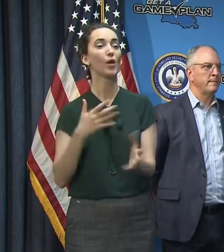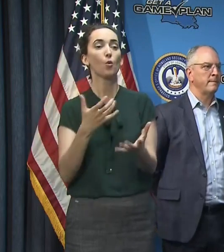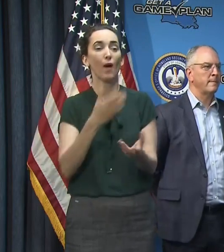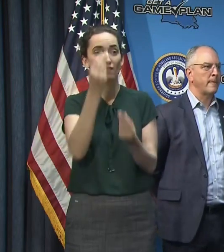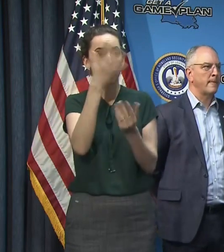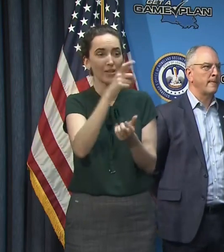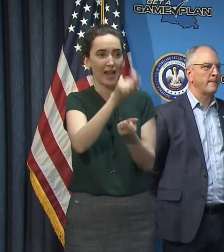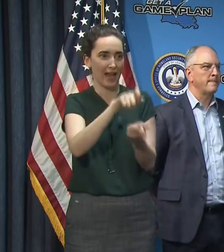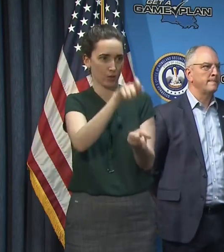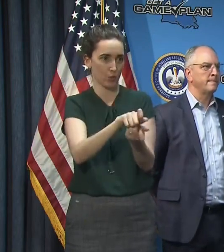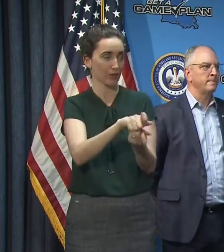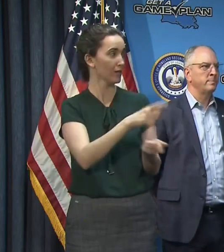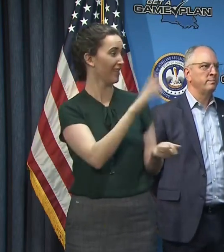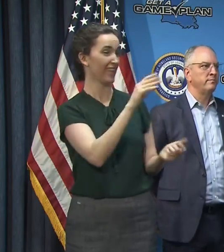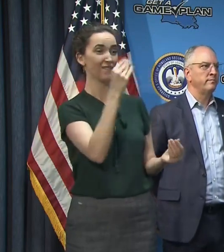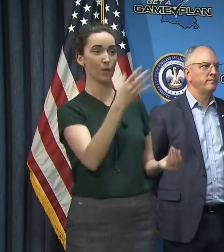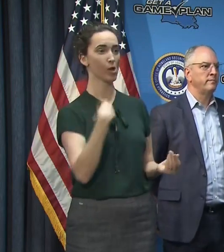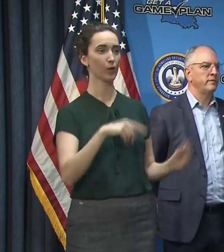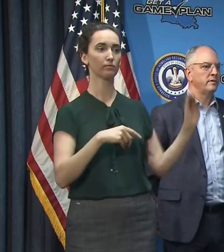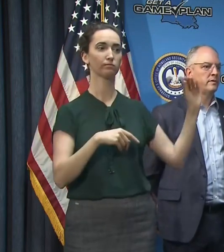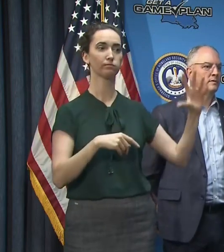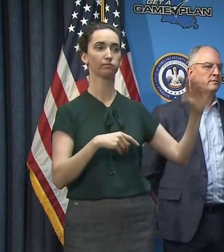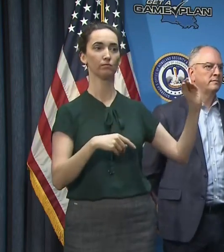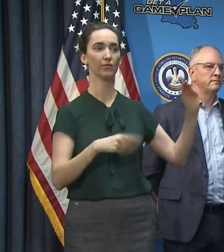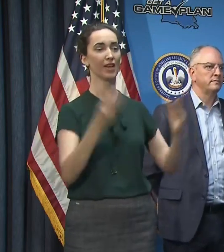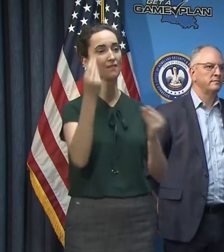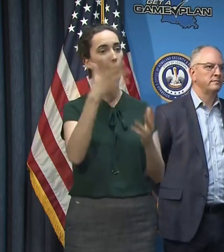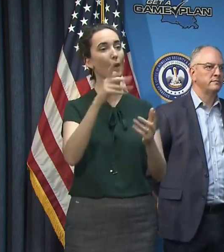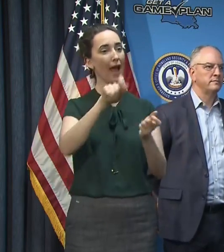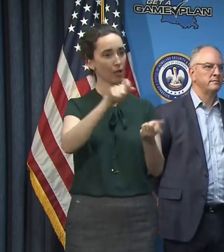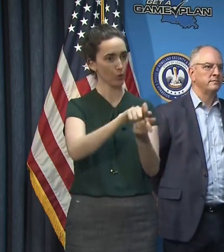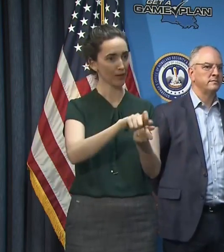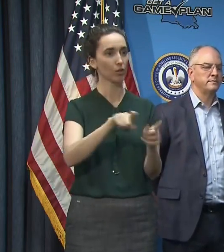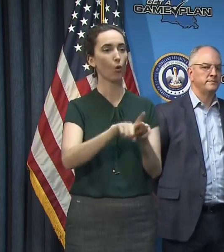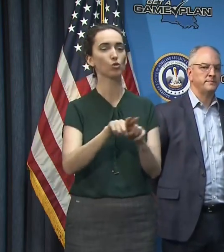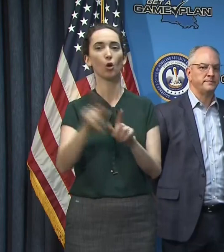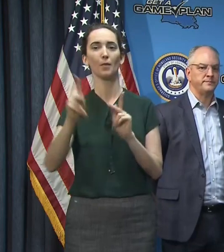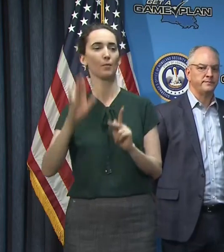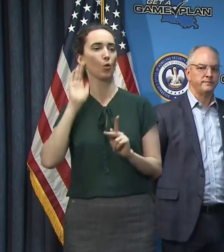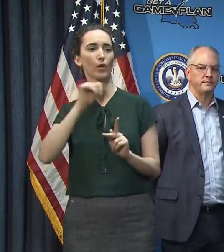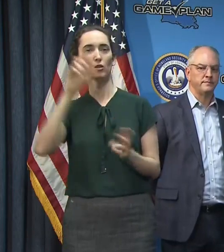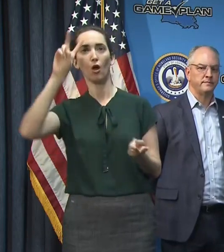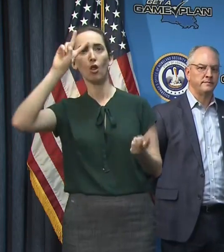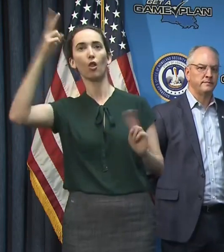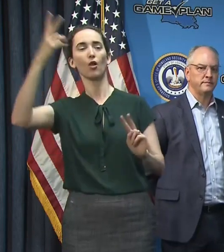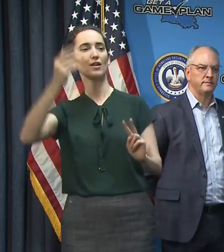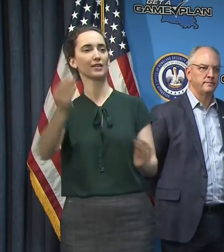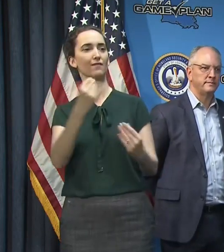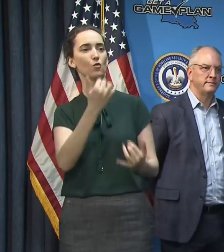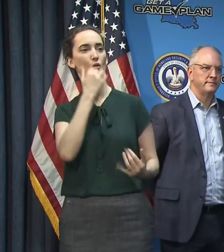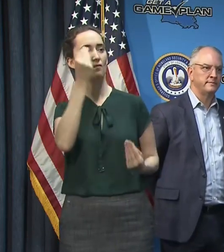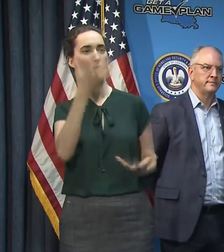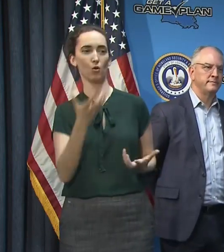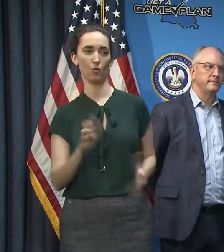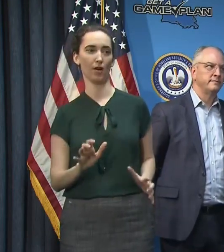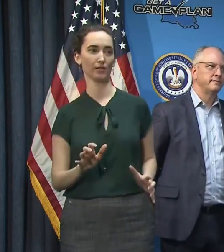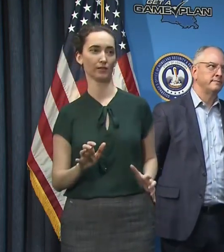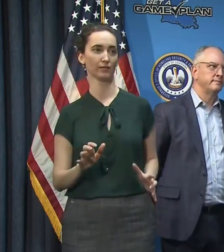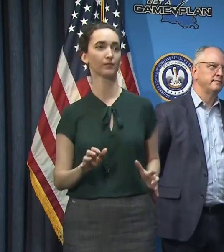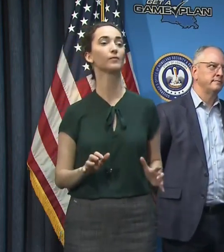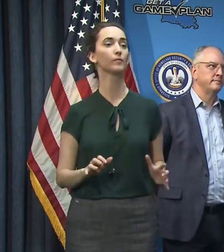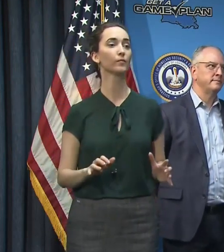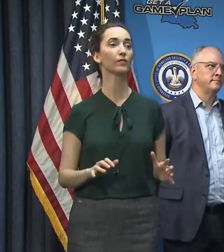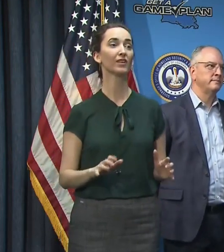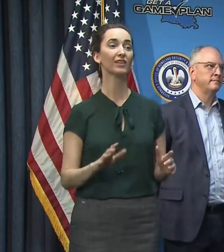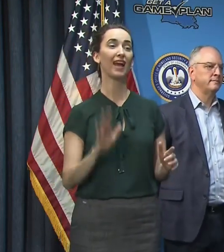we're putting out there is accurate, but interpretable information that doesn't sort of skew and, and send the public in the wrong direction. And our team is working